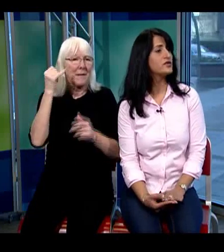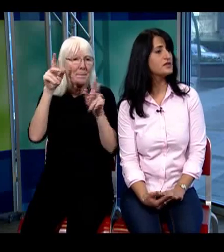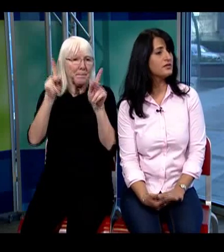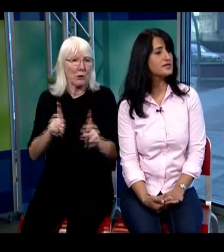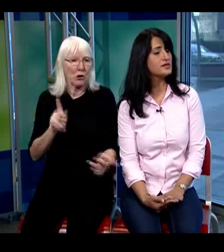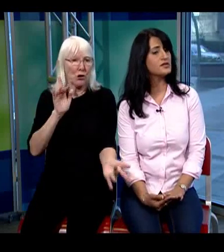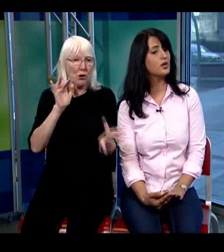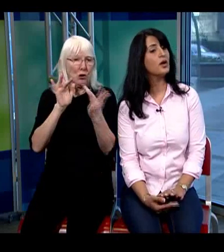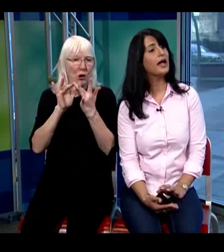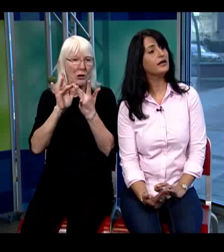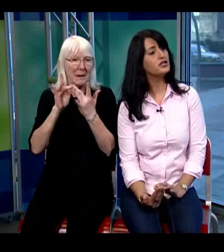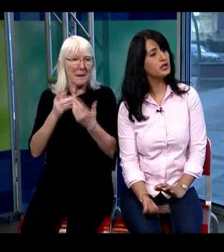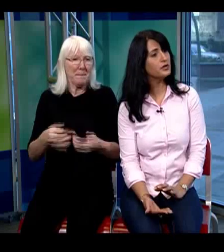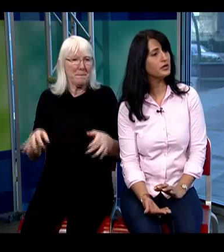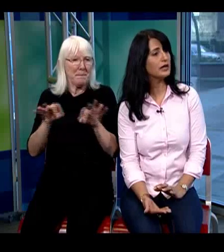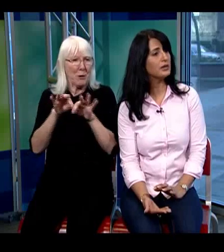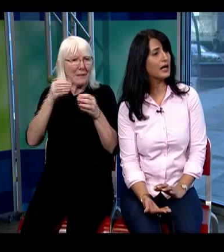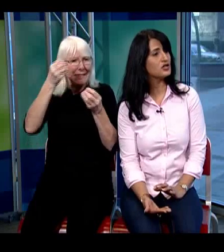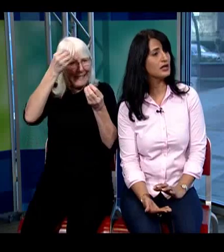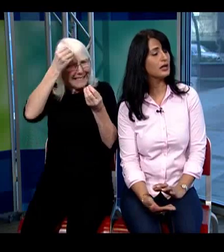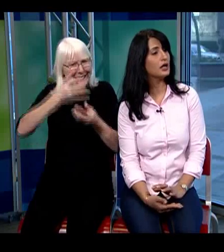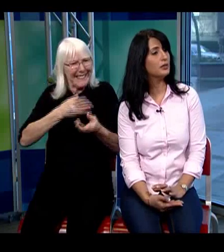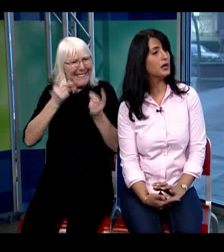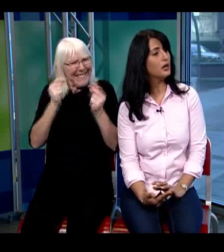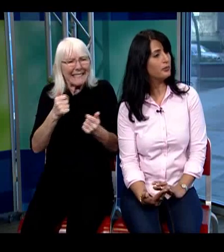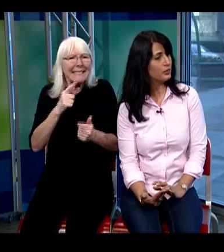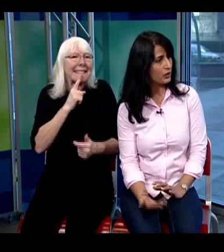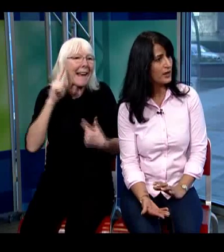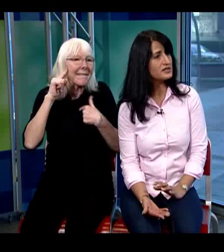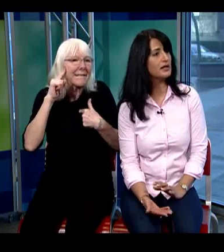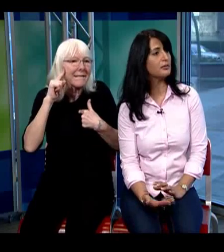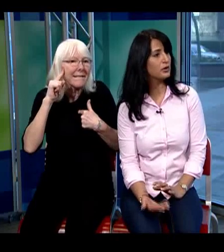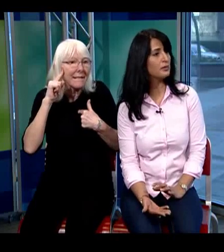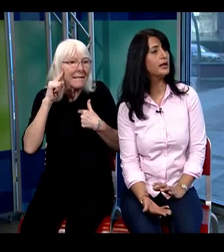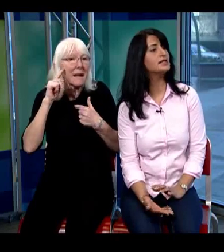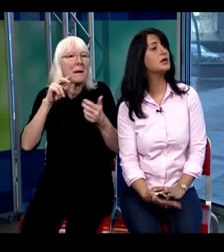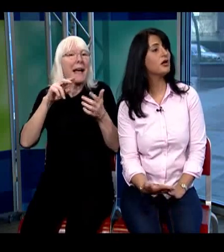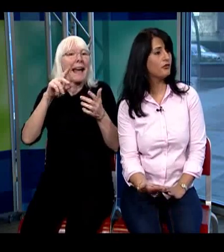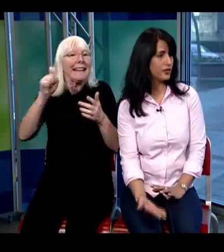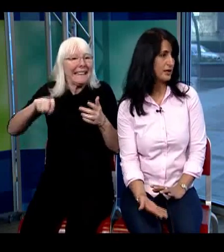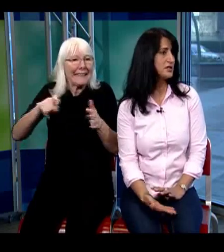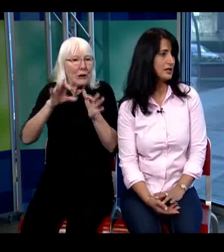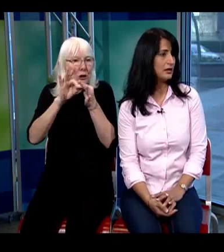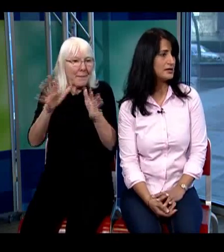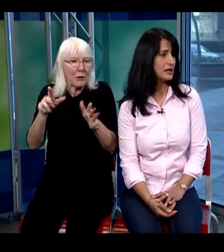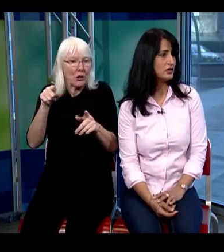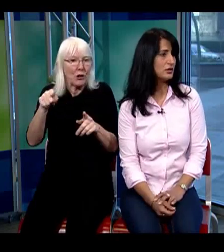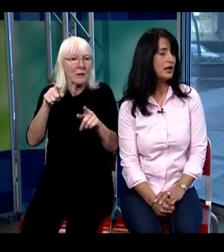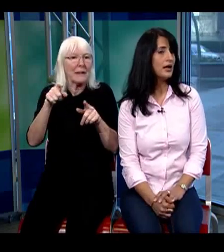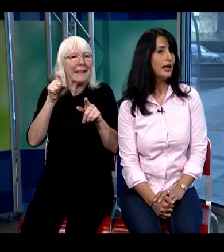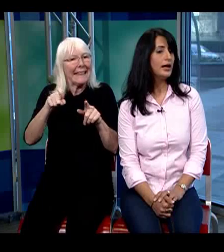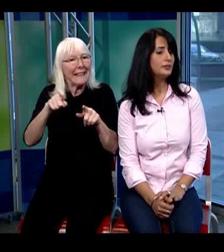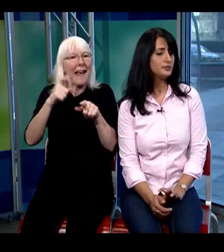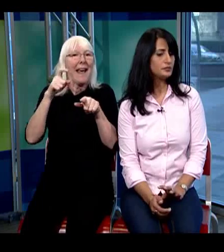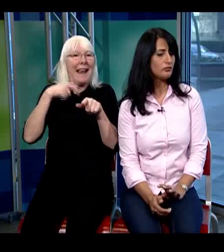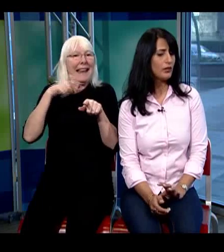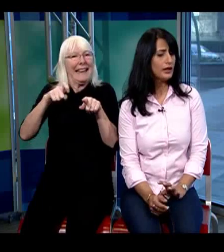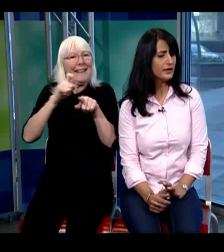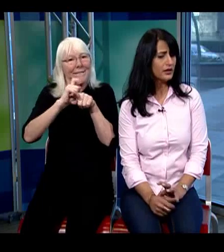of services so an interpreter can be actually requested and put in place for that particular session and the other